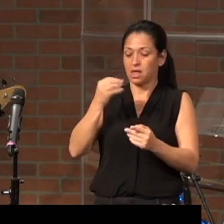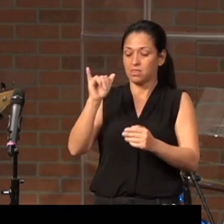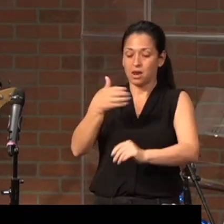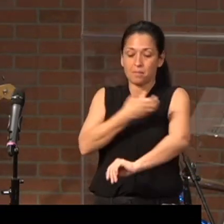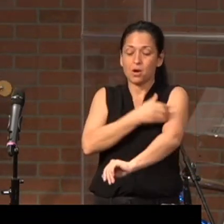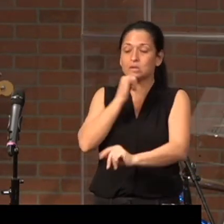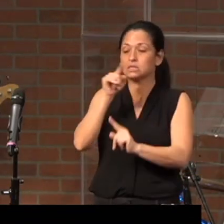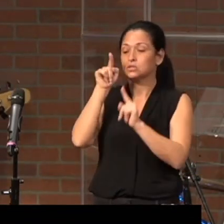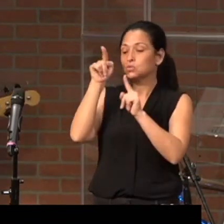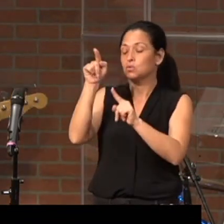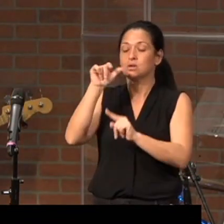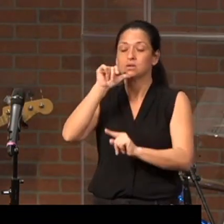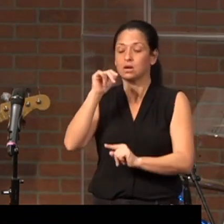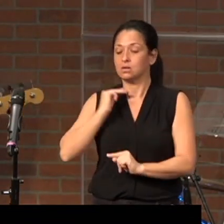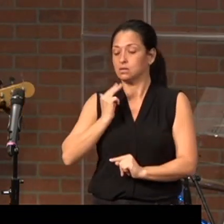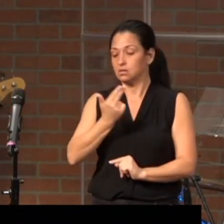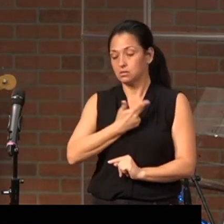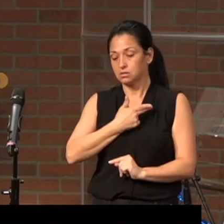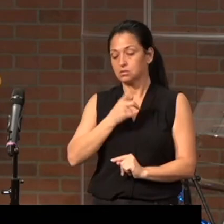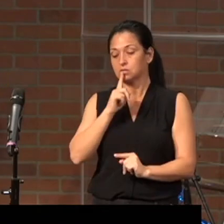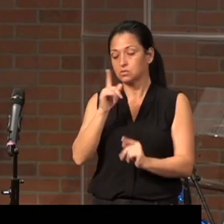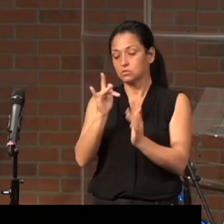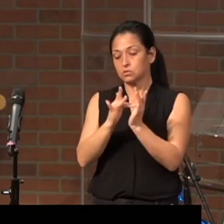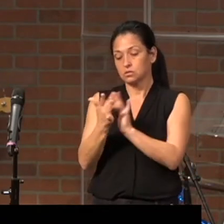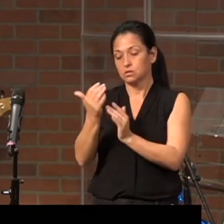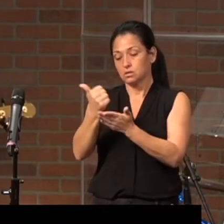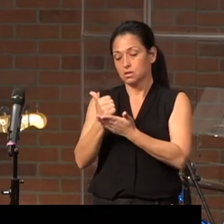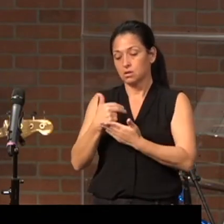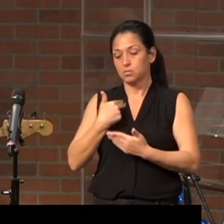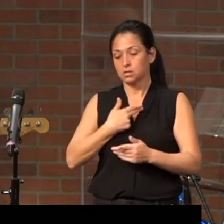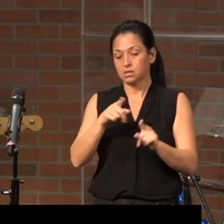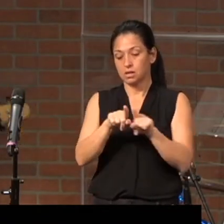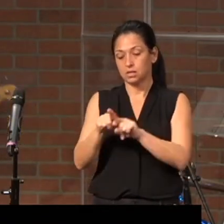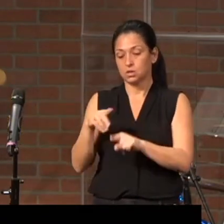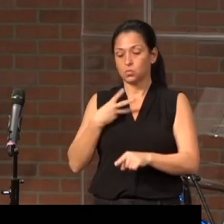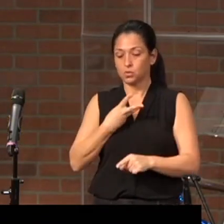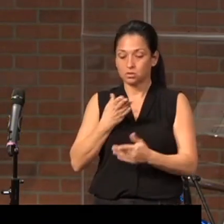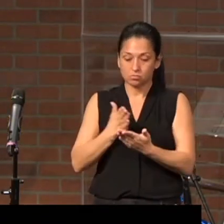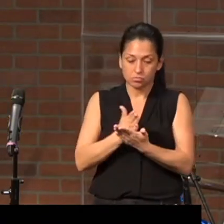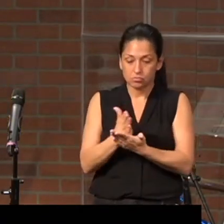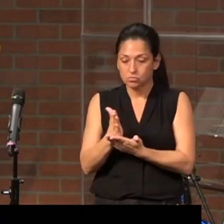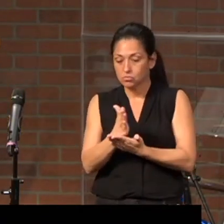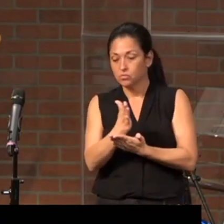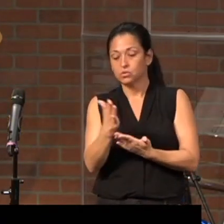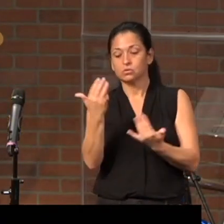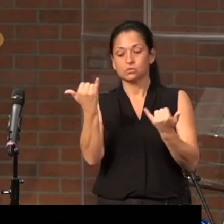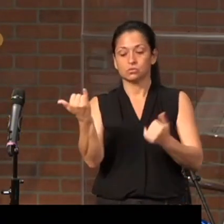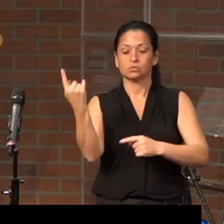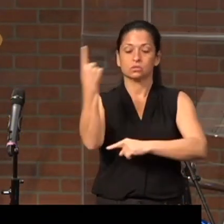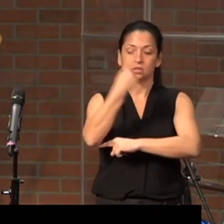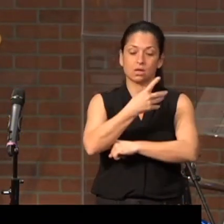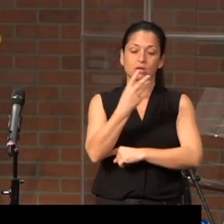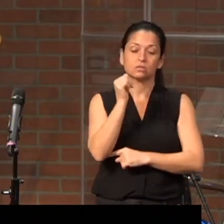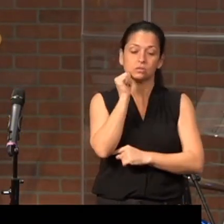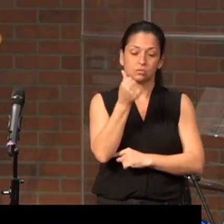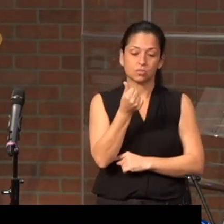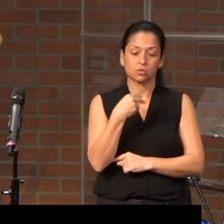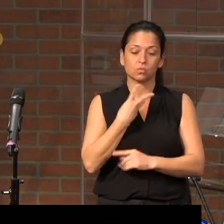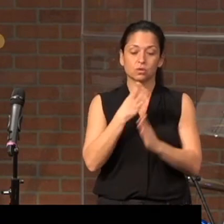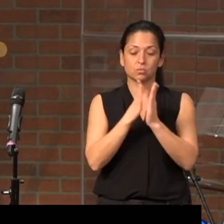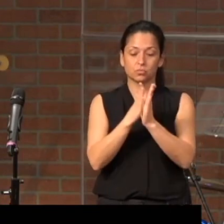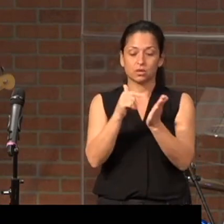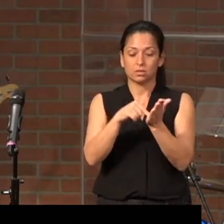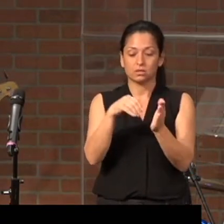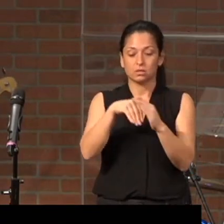not us. So, Jesus, help us as we navigate today and tomorrow. And we pray